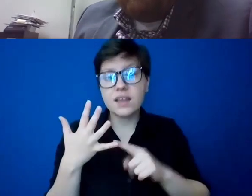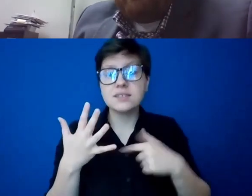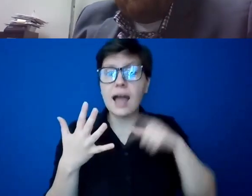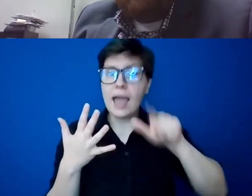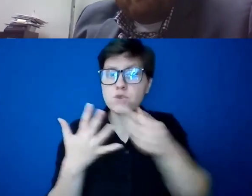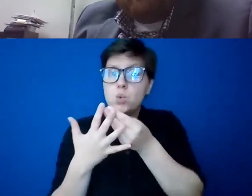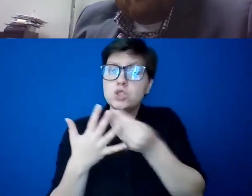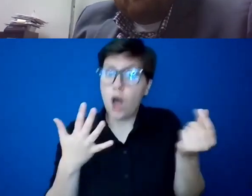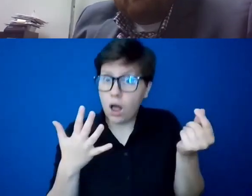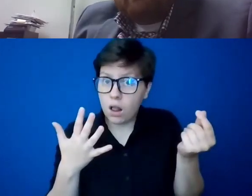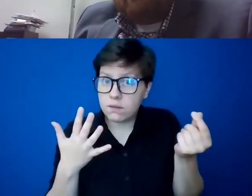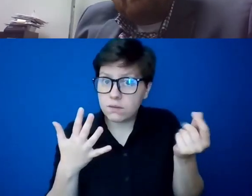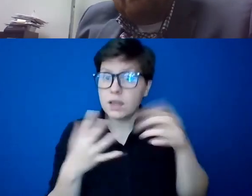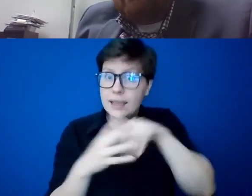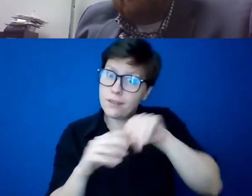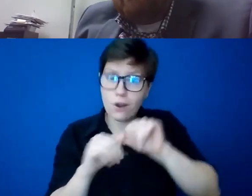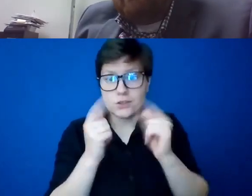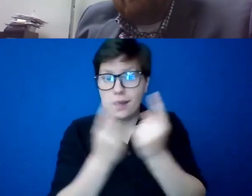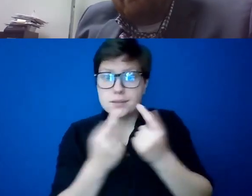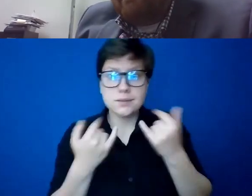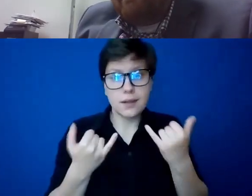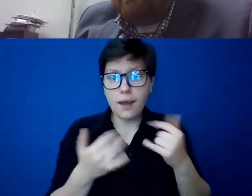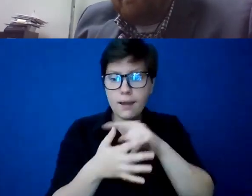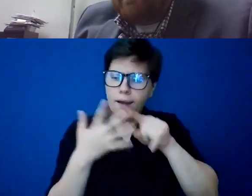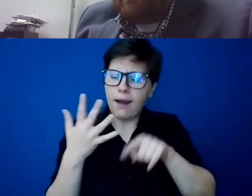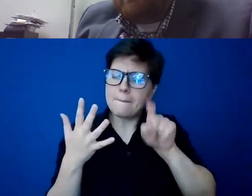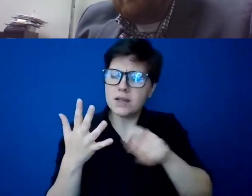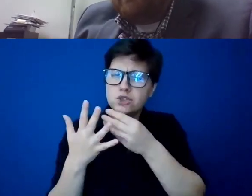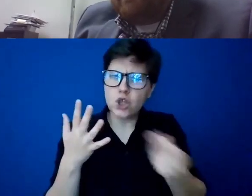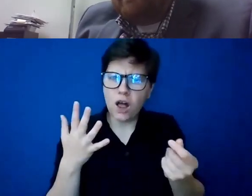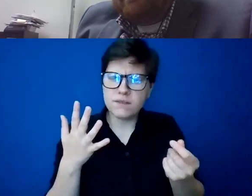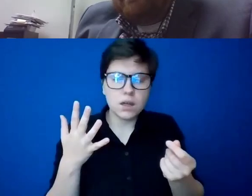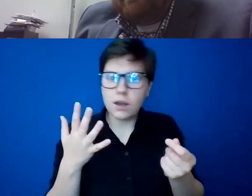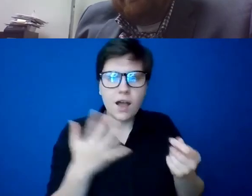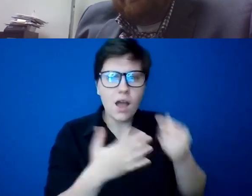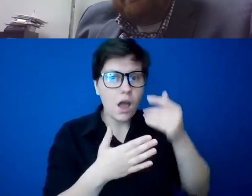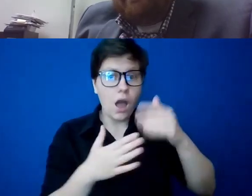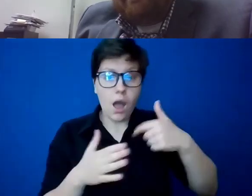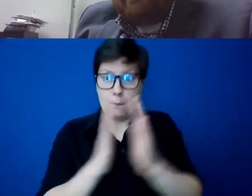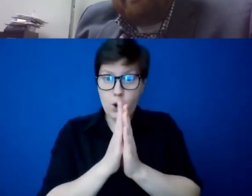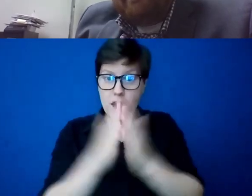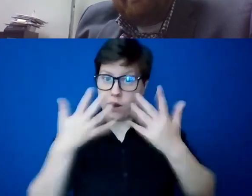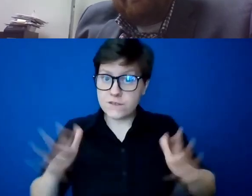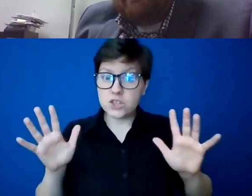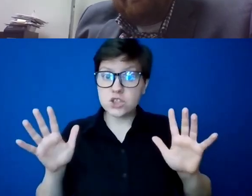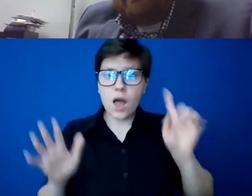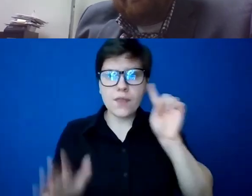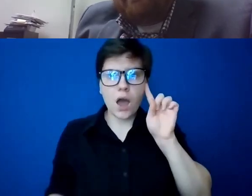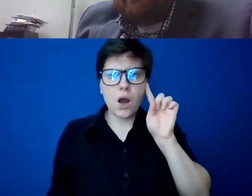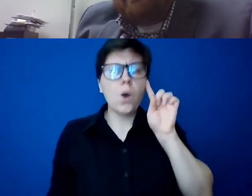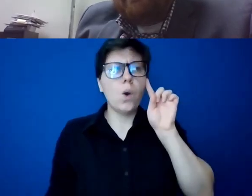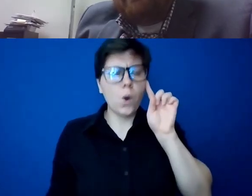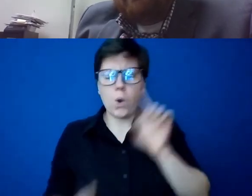in the archdiocese today, at the end of that prayer, I find, wow, I may not be the one that